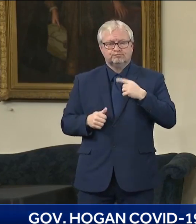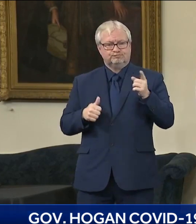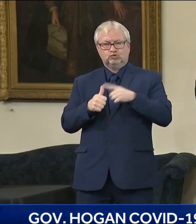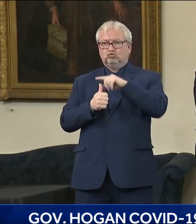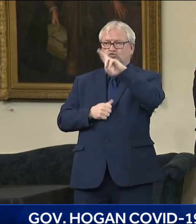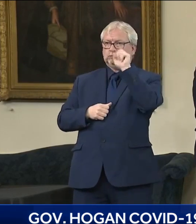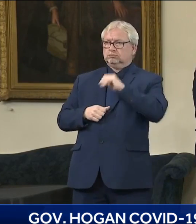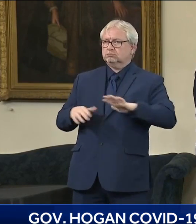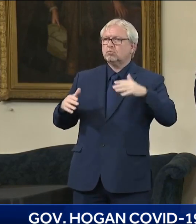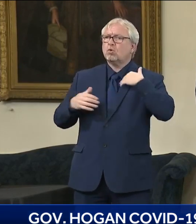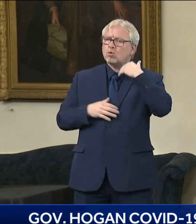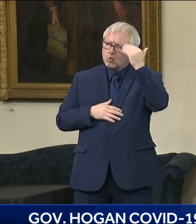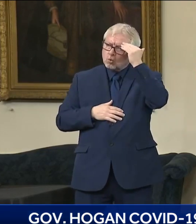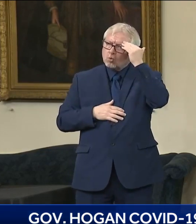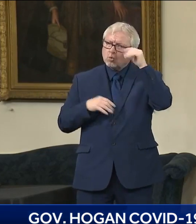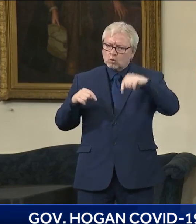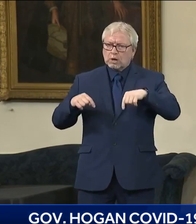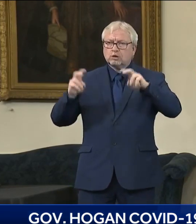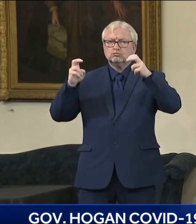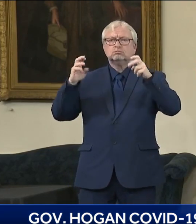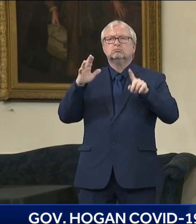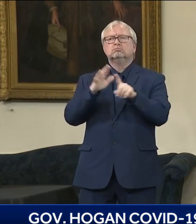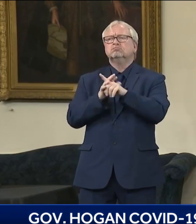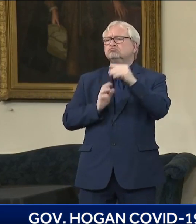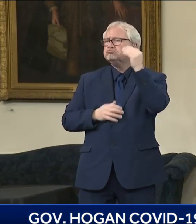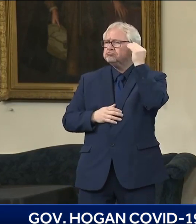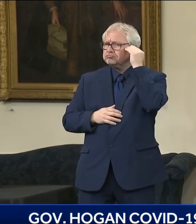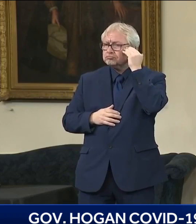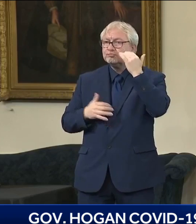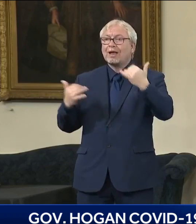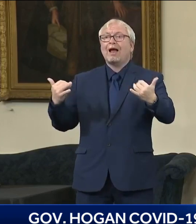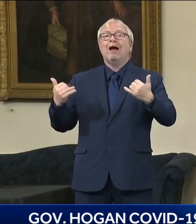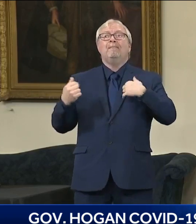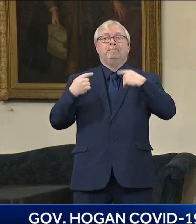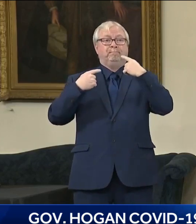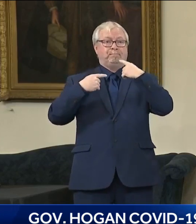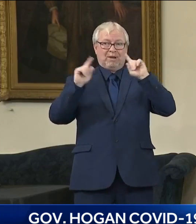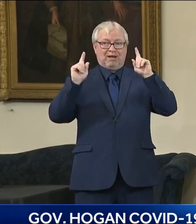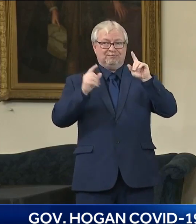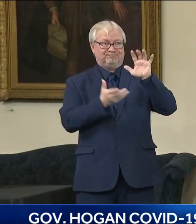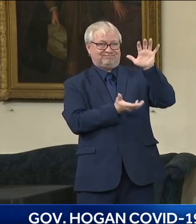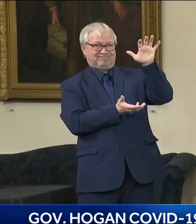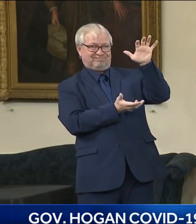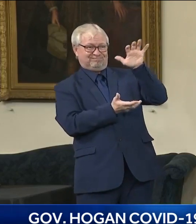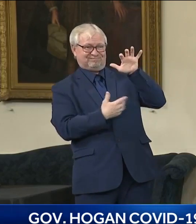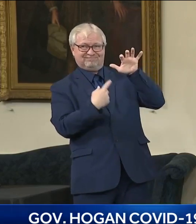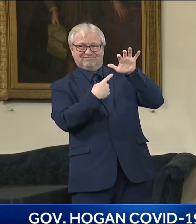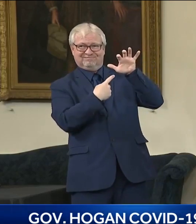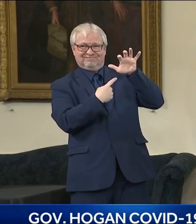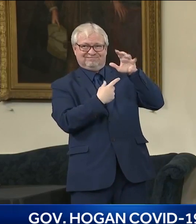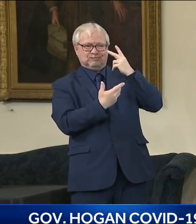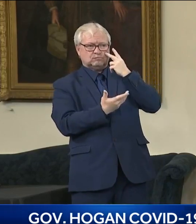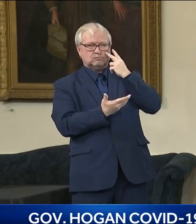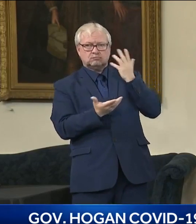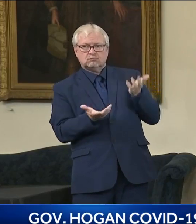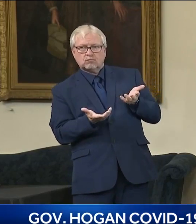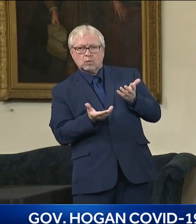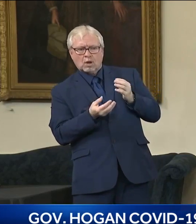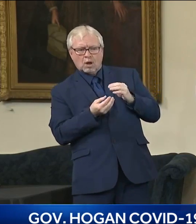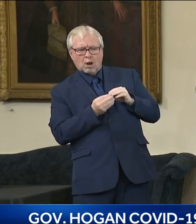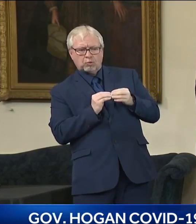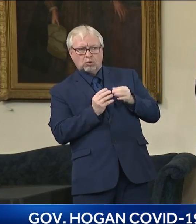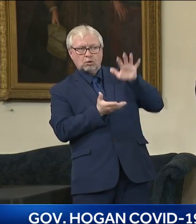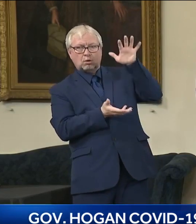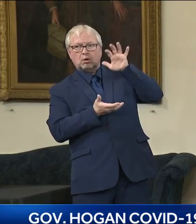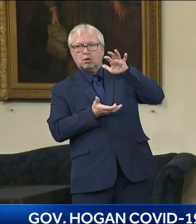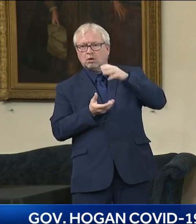But we just, you know, now we're getting the vaccines and we're seeing how it's working and how it's not working and how we can improve. And it's improving